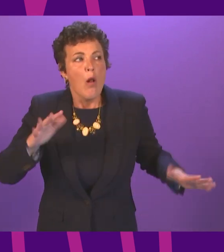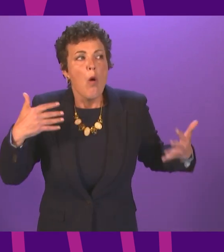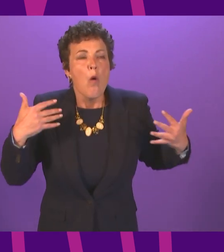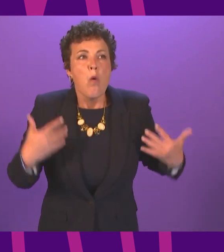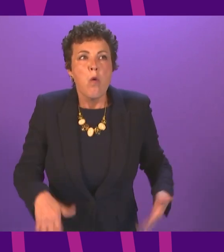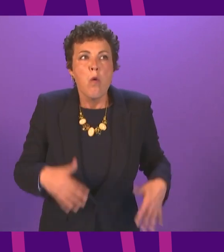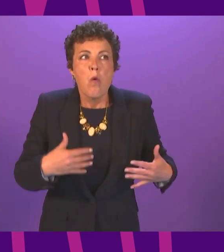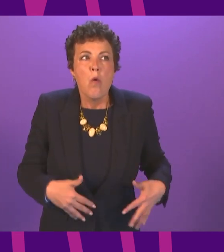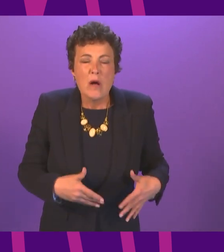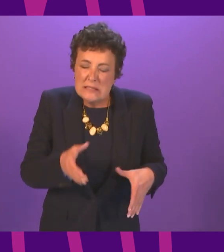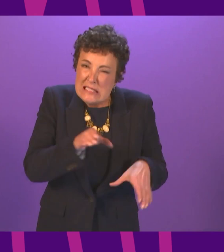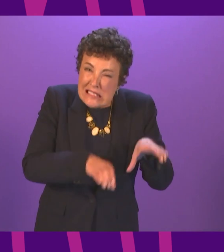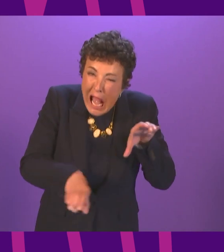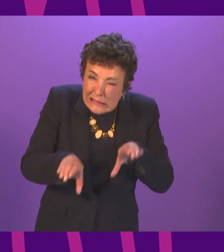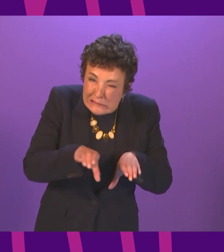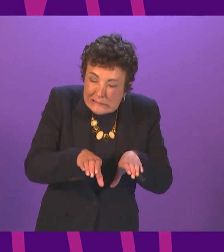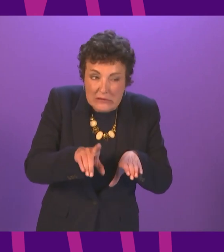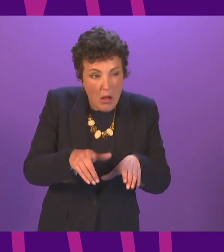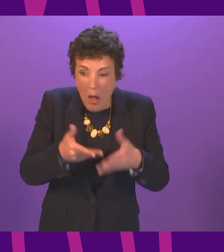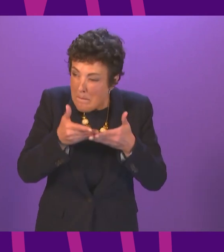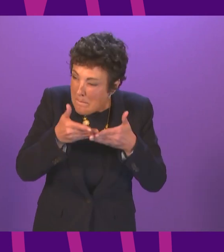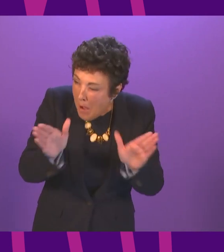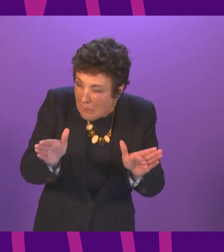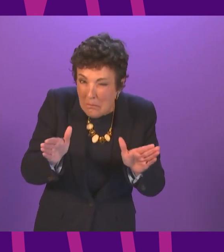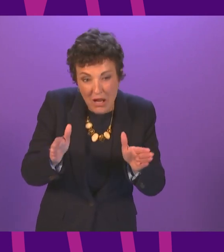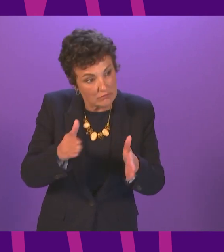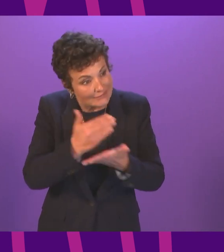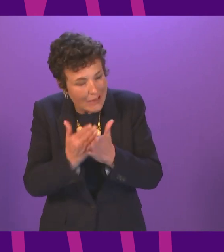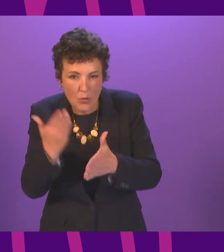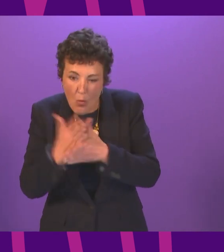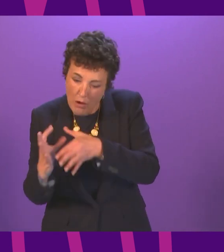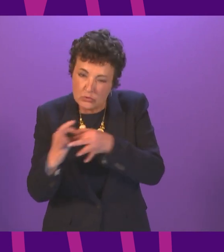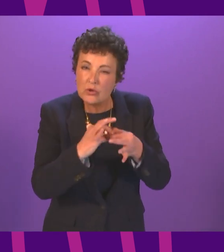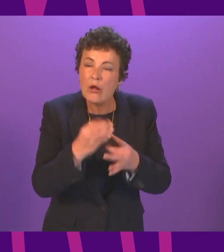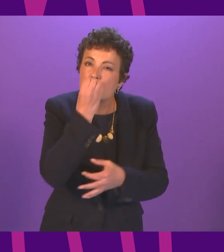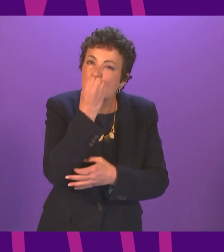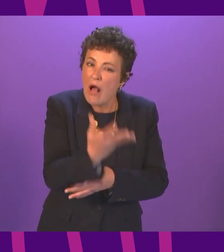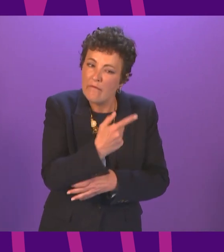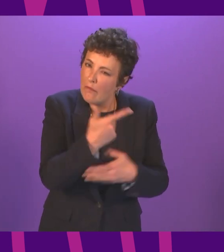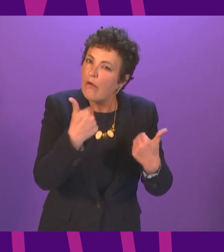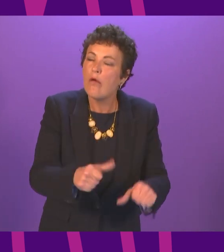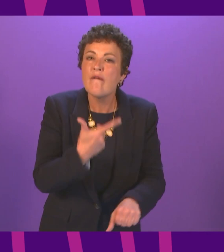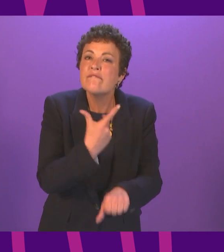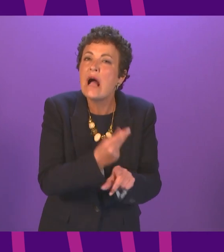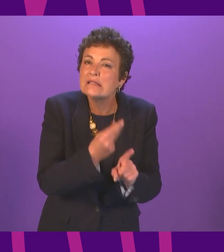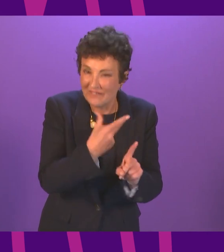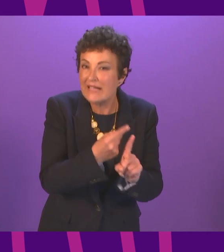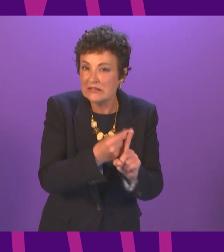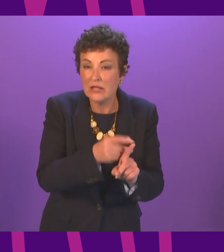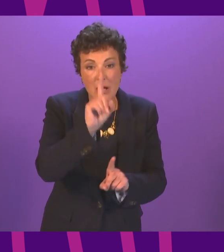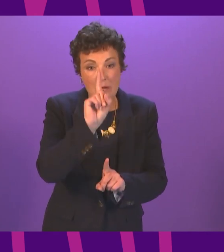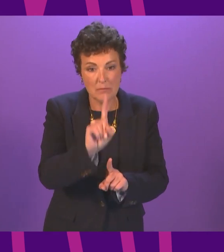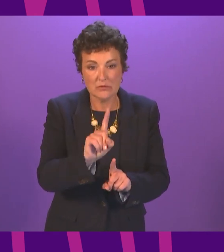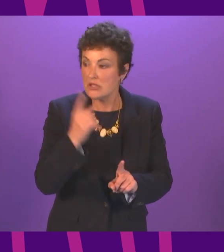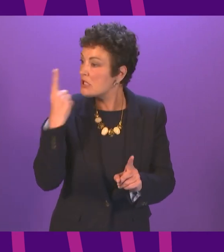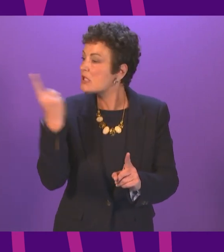science and the value of the public sector working together in this endeavour. But we must continue to be on our guard, of